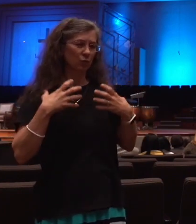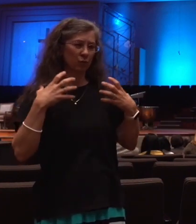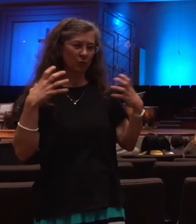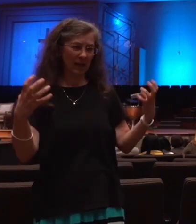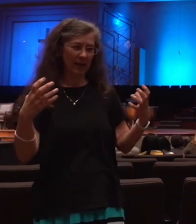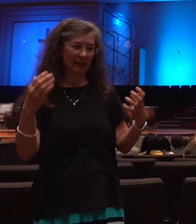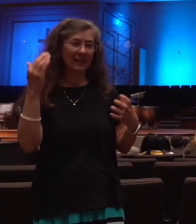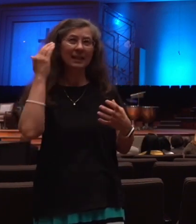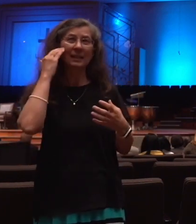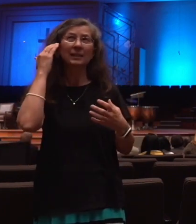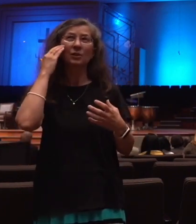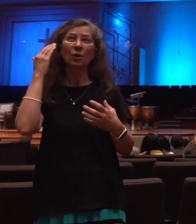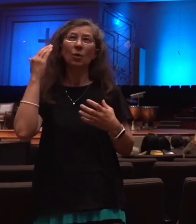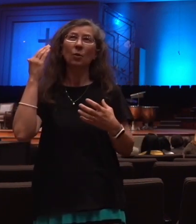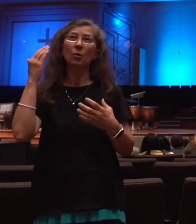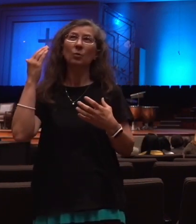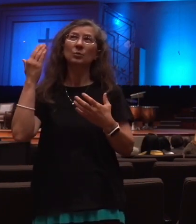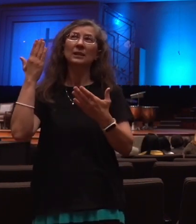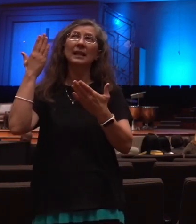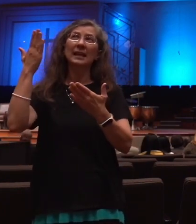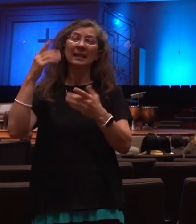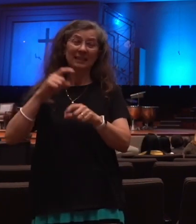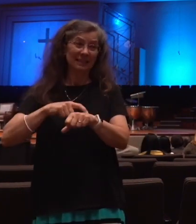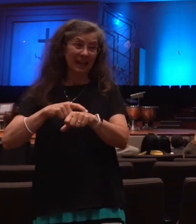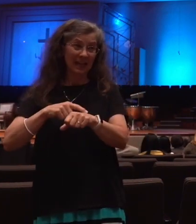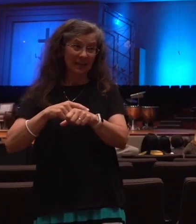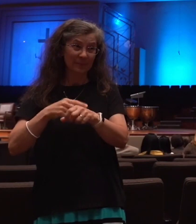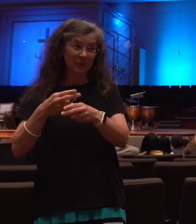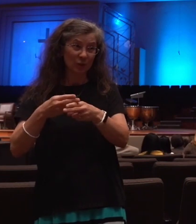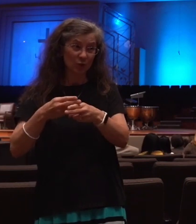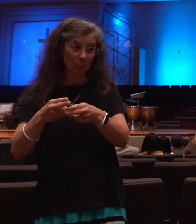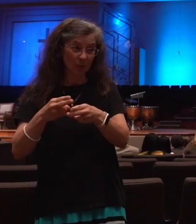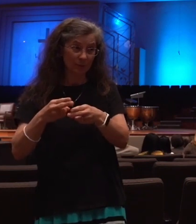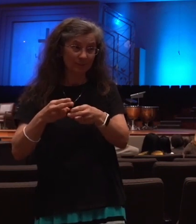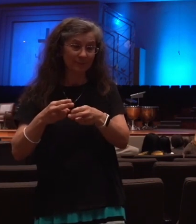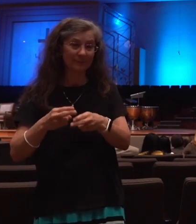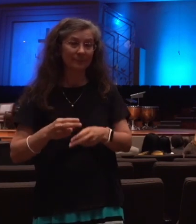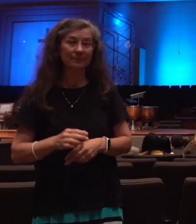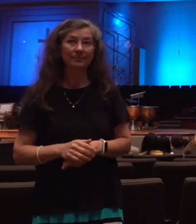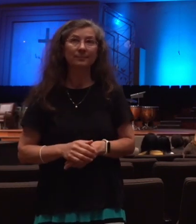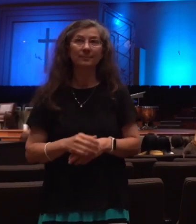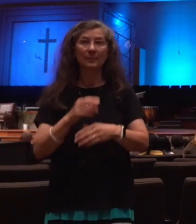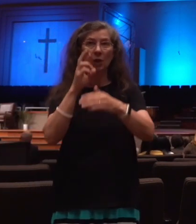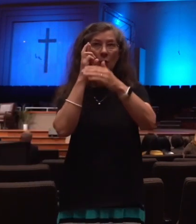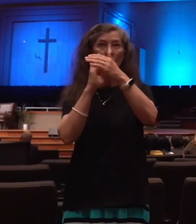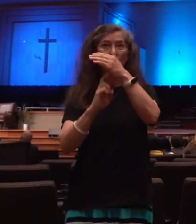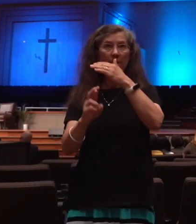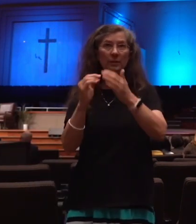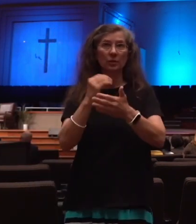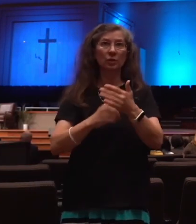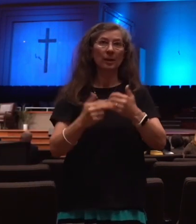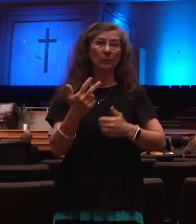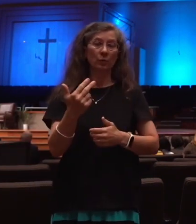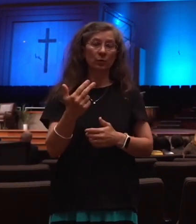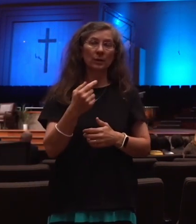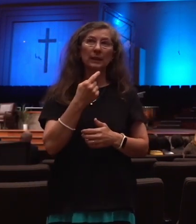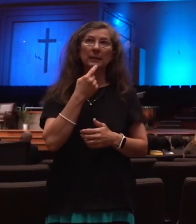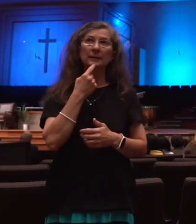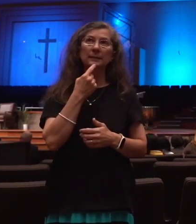that he hath but a short time. Revelation 13, 5 says, and there was given unto him